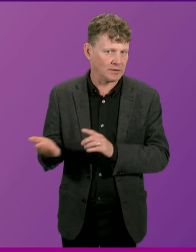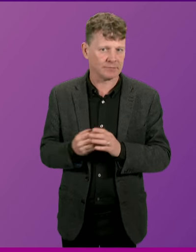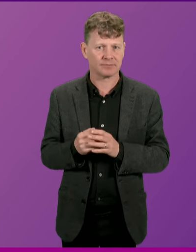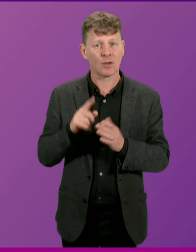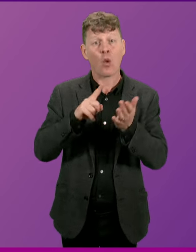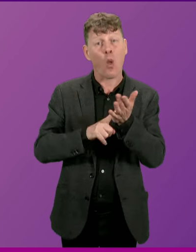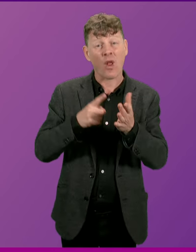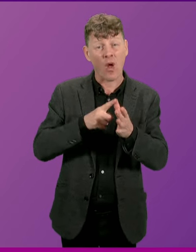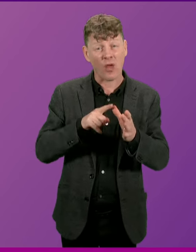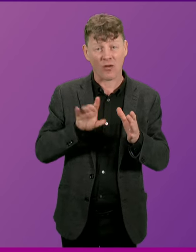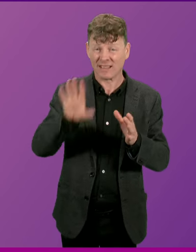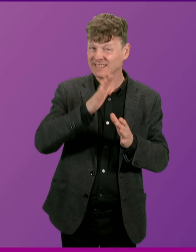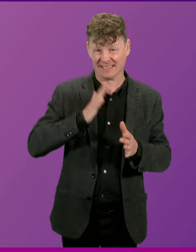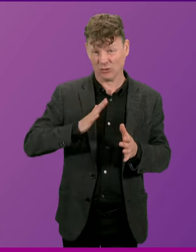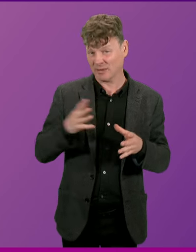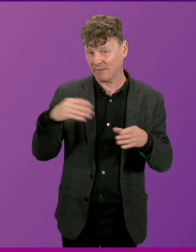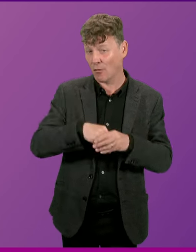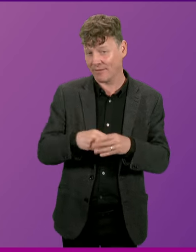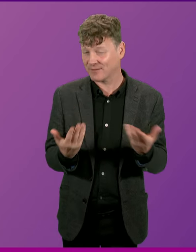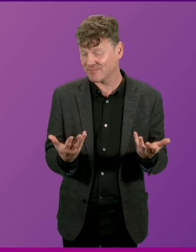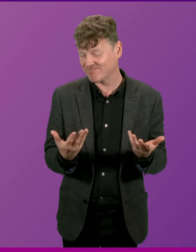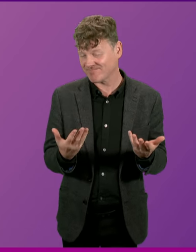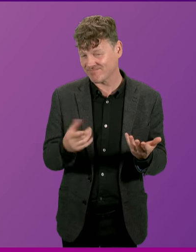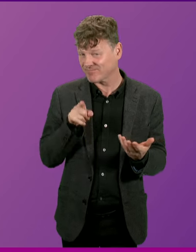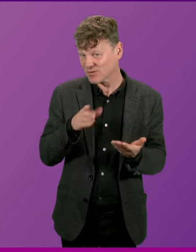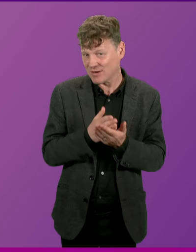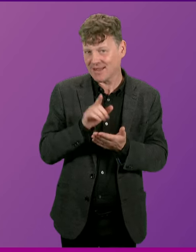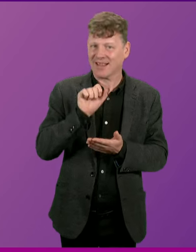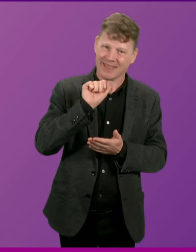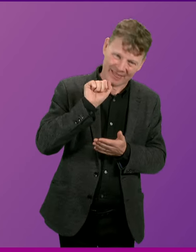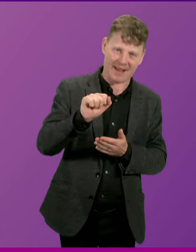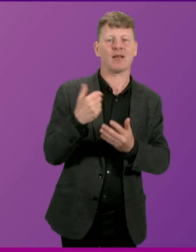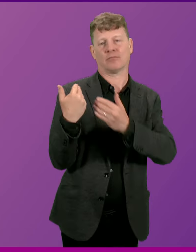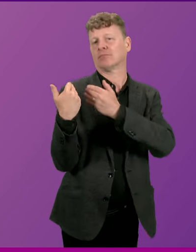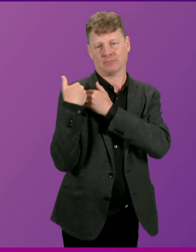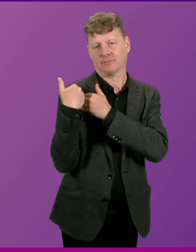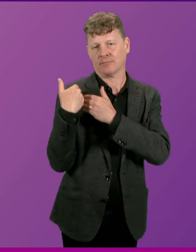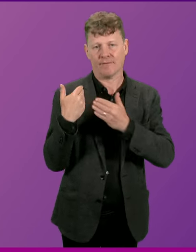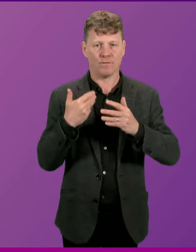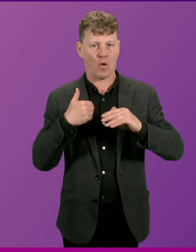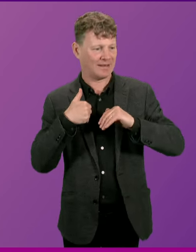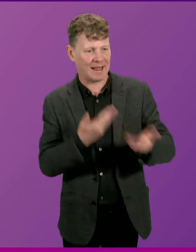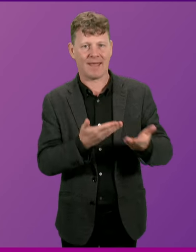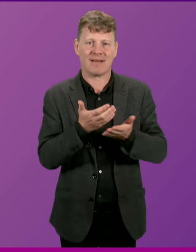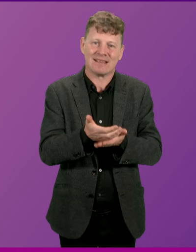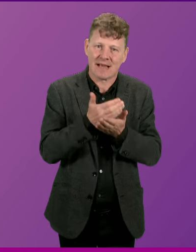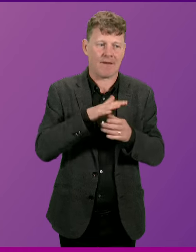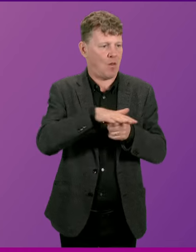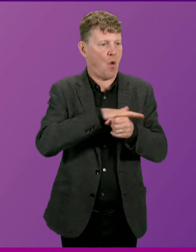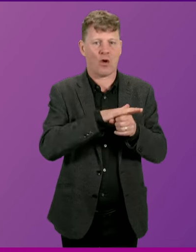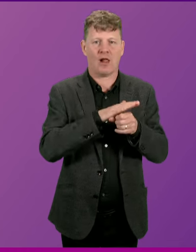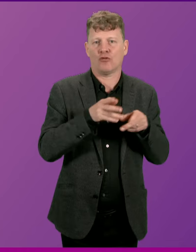authorities need to be involved because they are on the front line when it comes to delivering safer local streets.